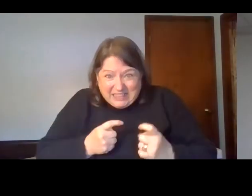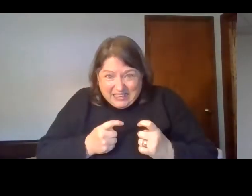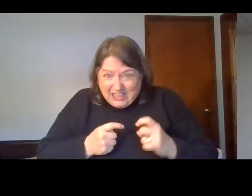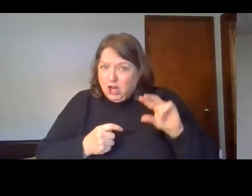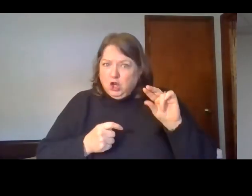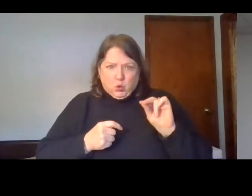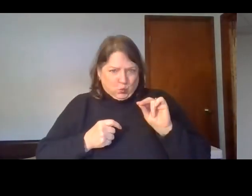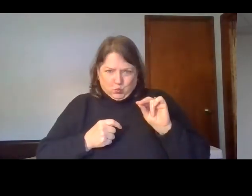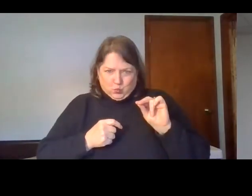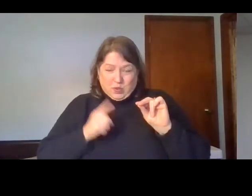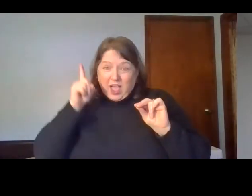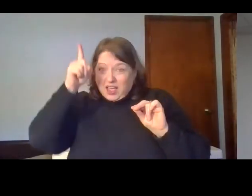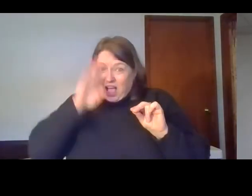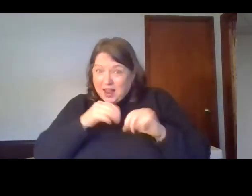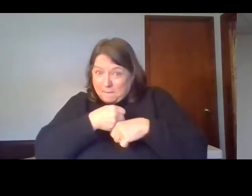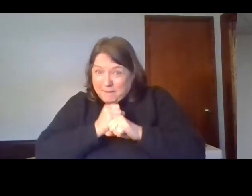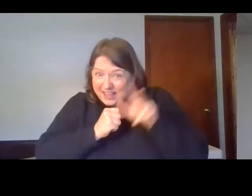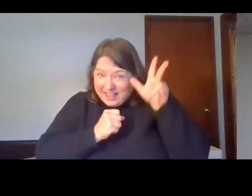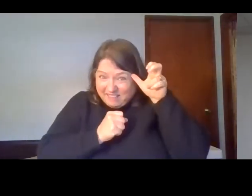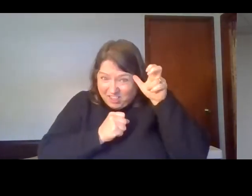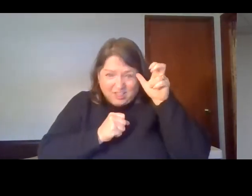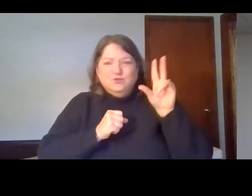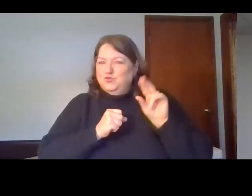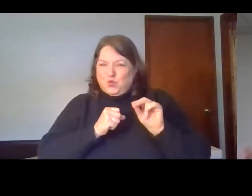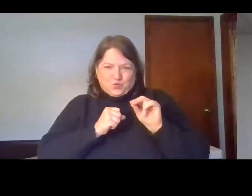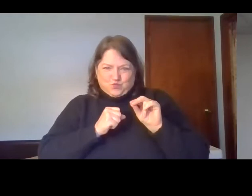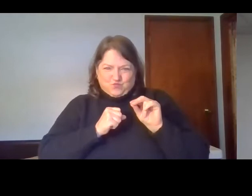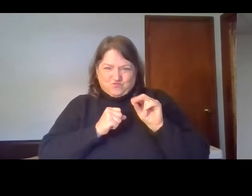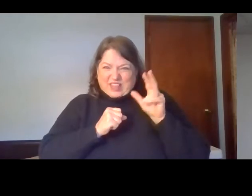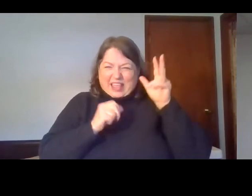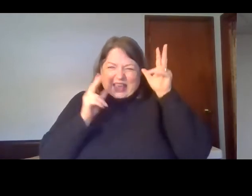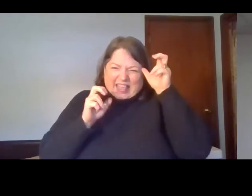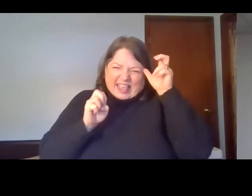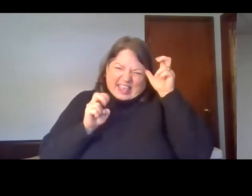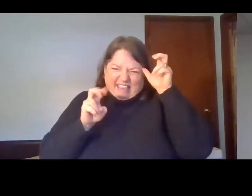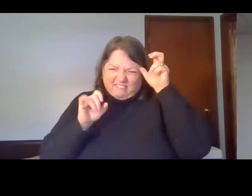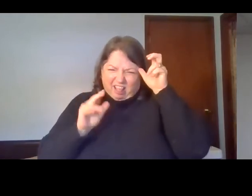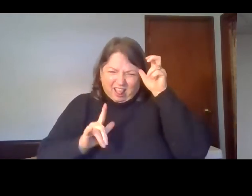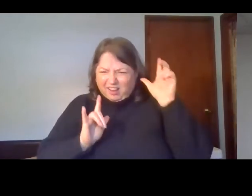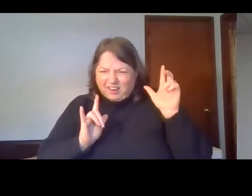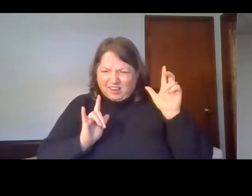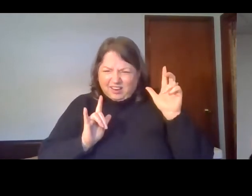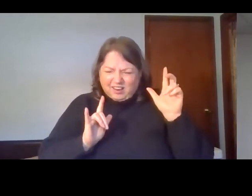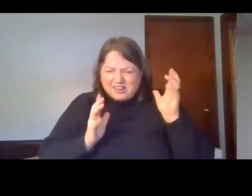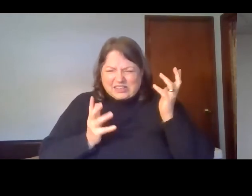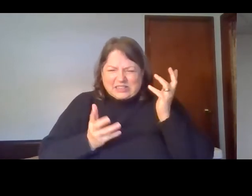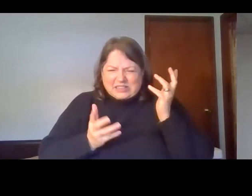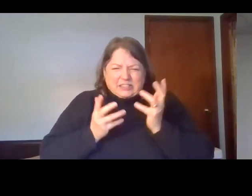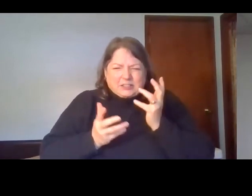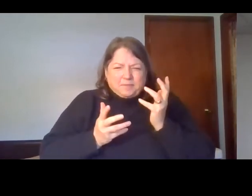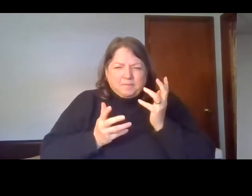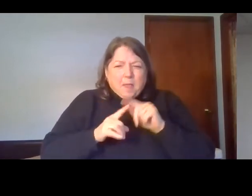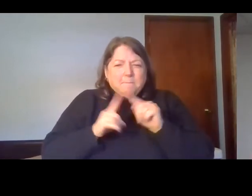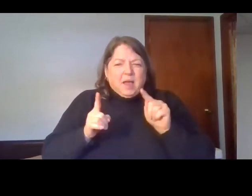evil. And we know that God, in his sovereignty, has given us the ability,